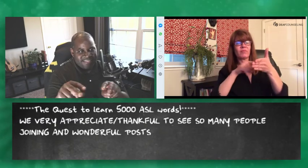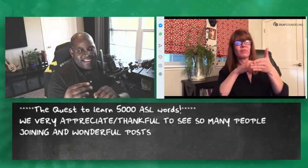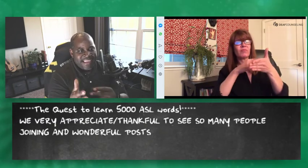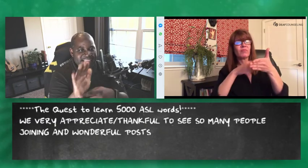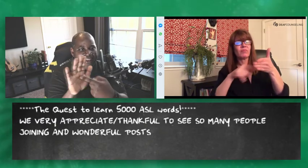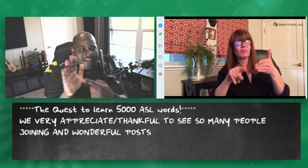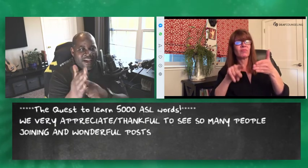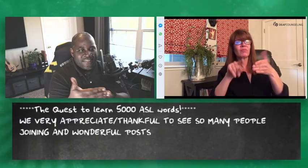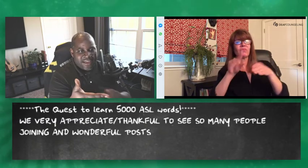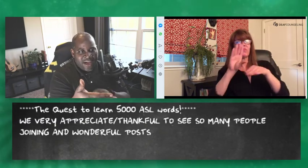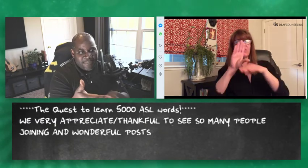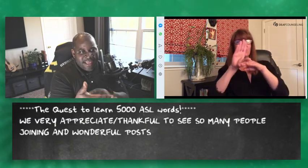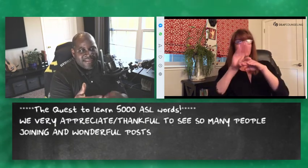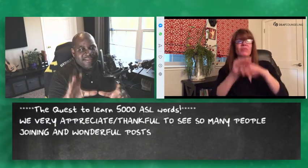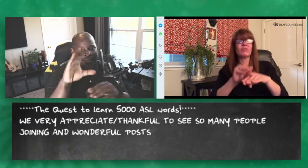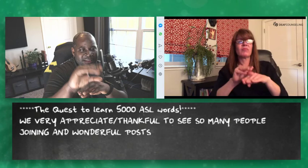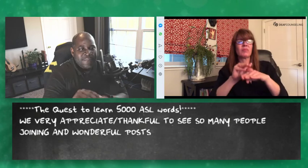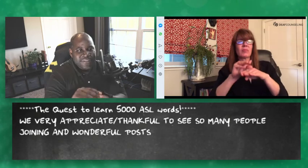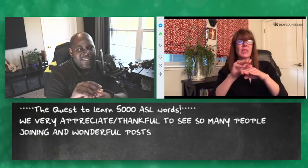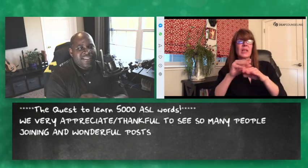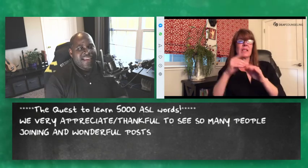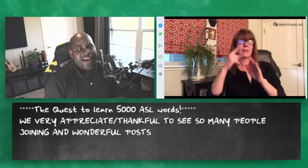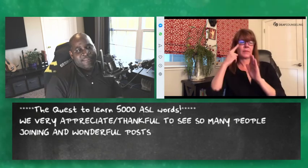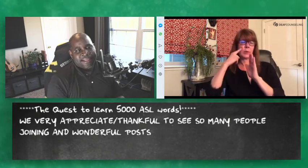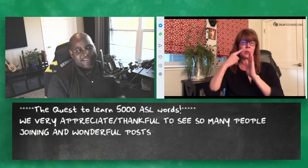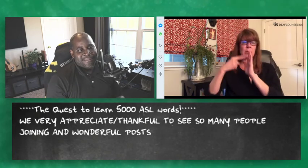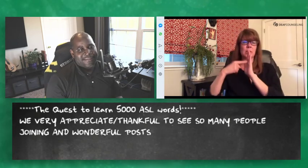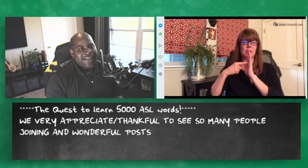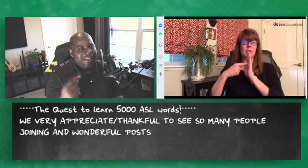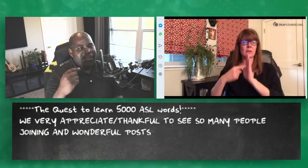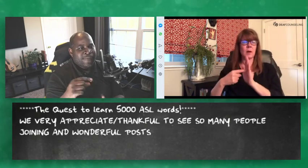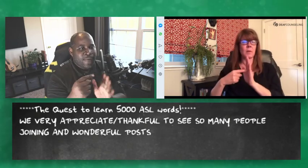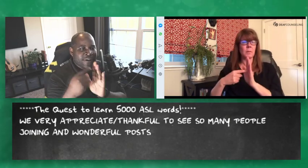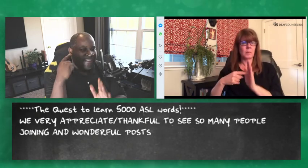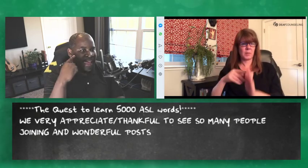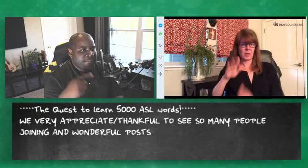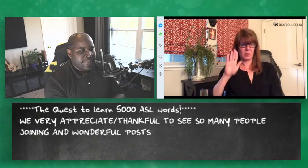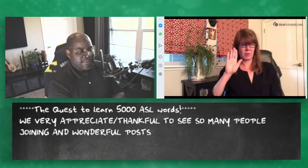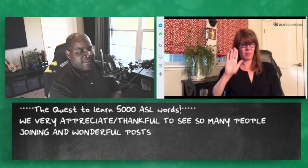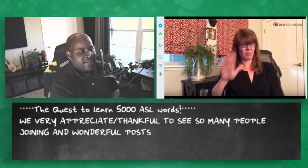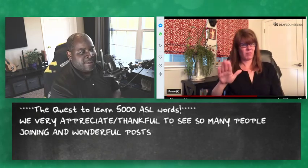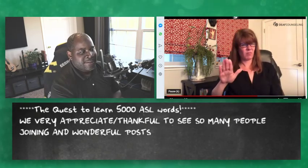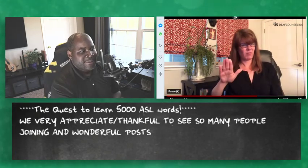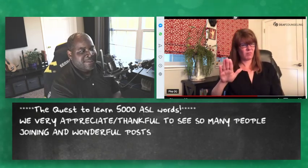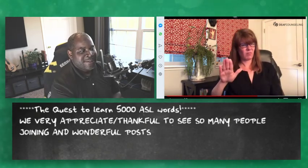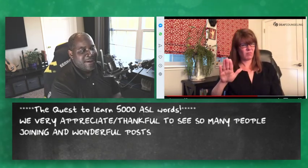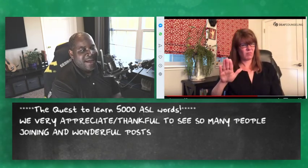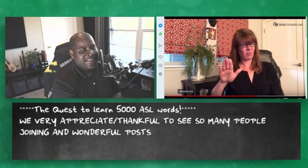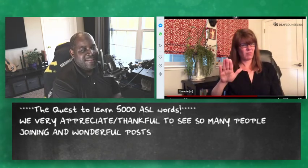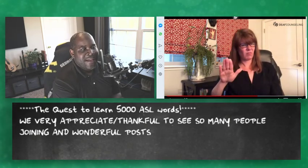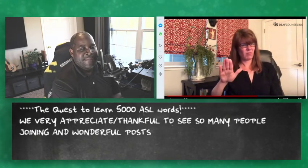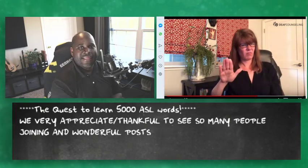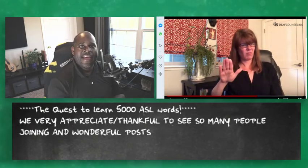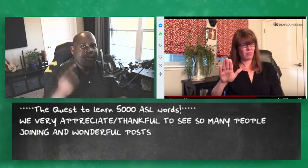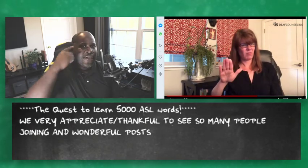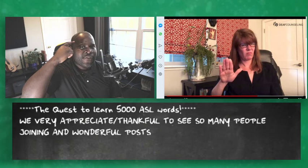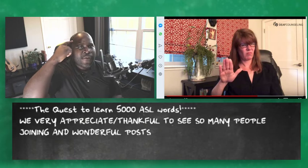see on the comments belittling comments for example all right let's talk about that so